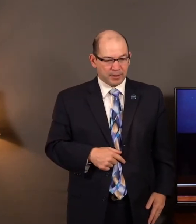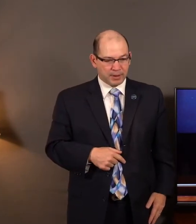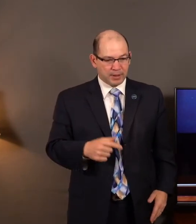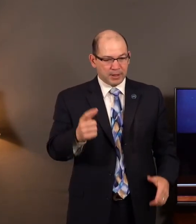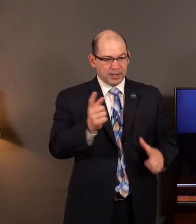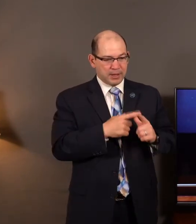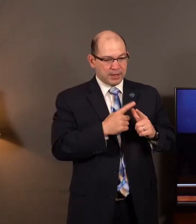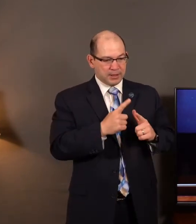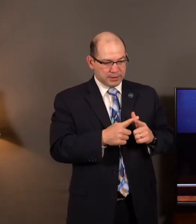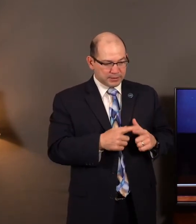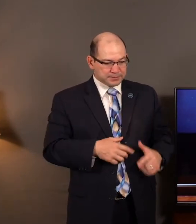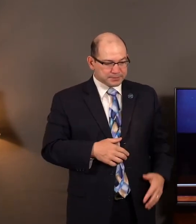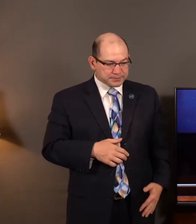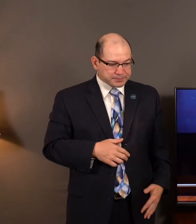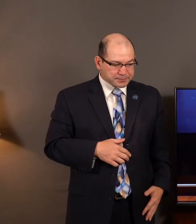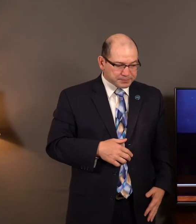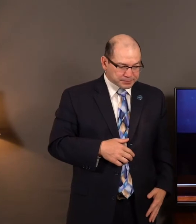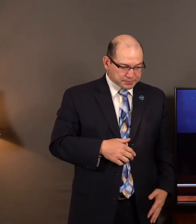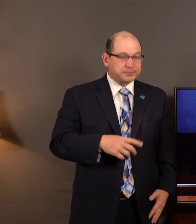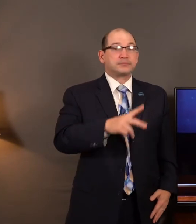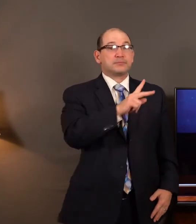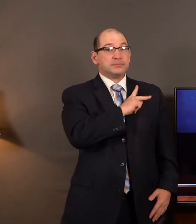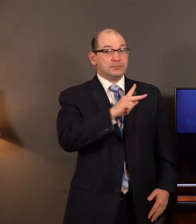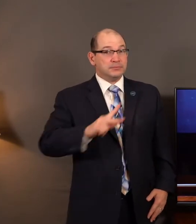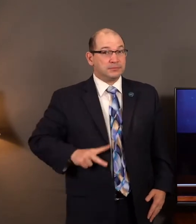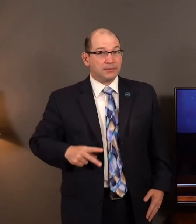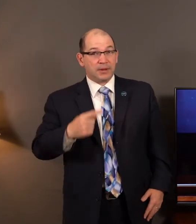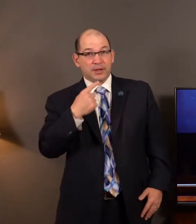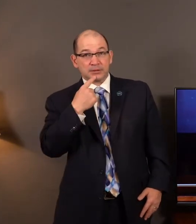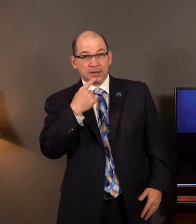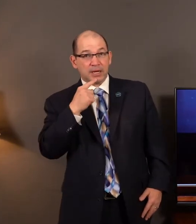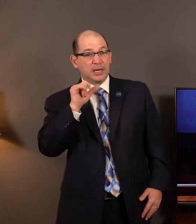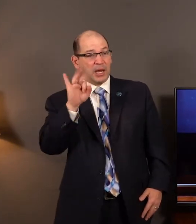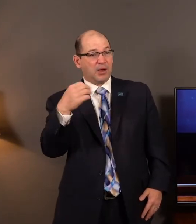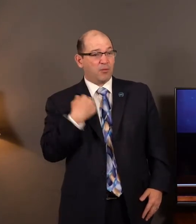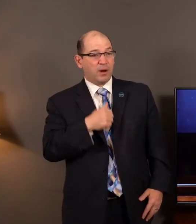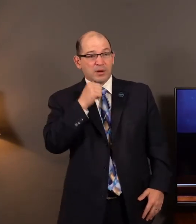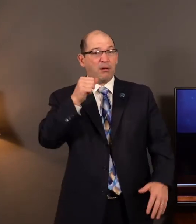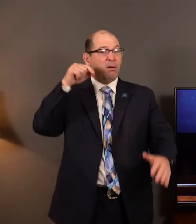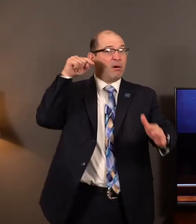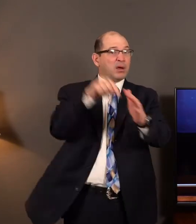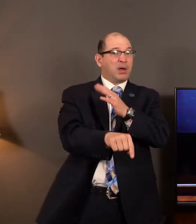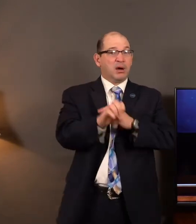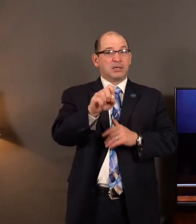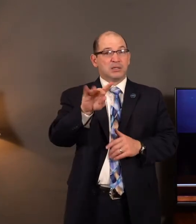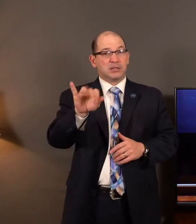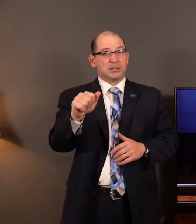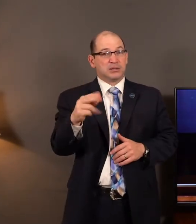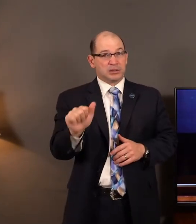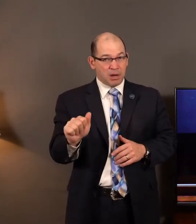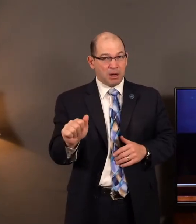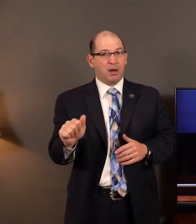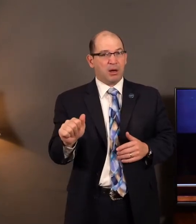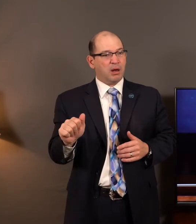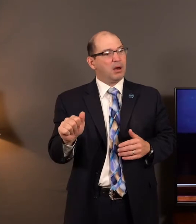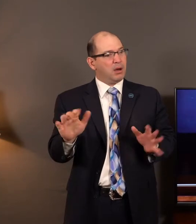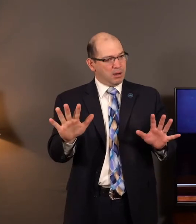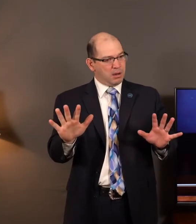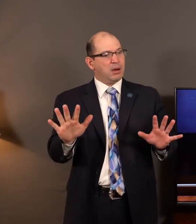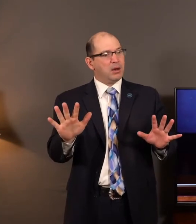so and more also to me. And the head of Elisha, the son of Shaphat, shall stand on him this day. As people are looking to